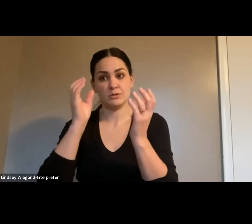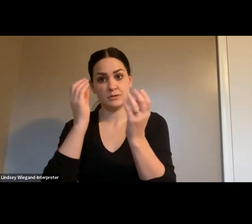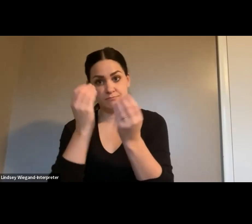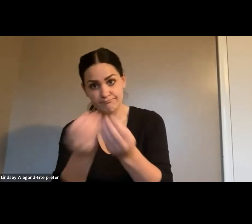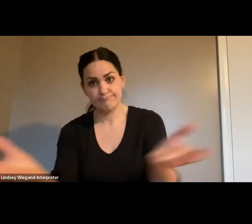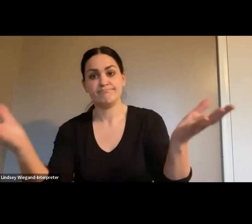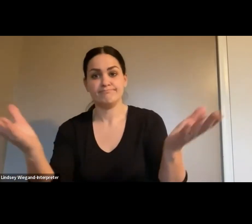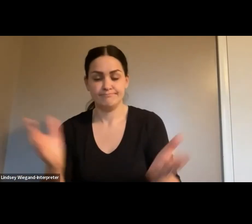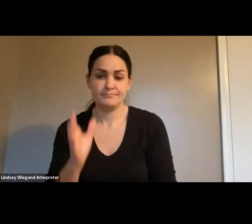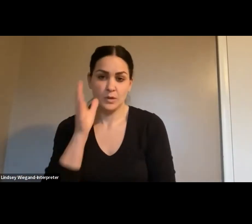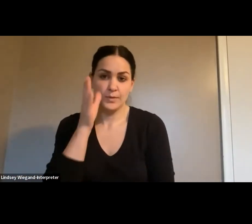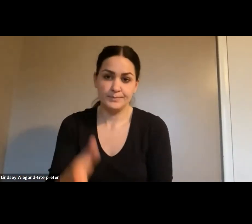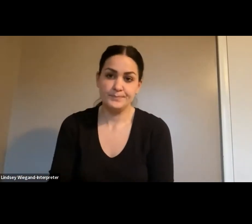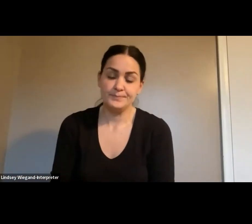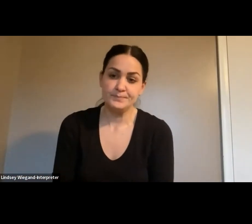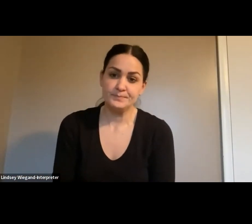get it inward.